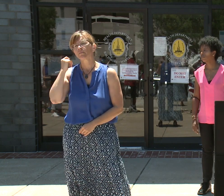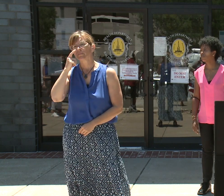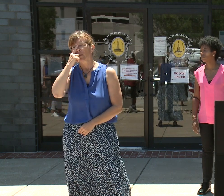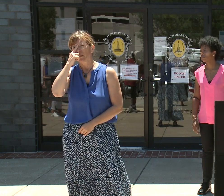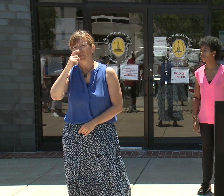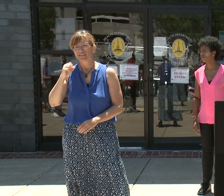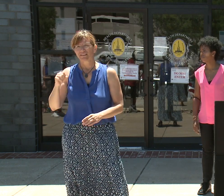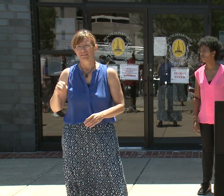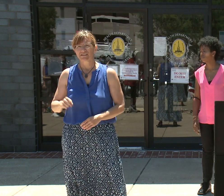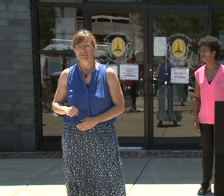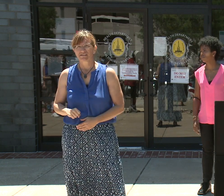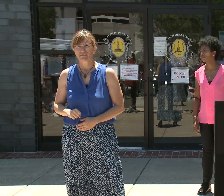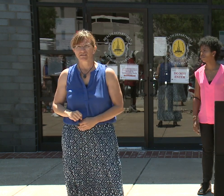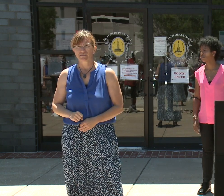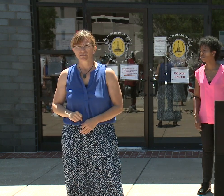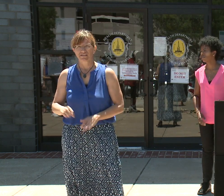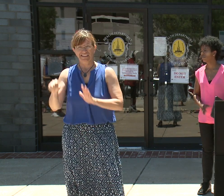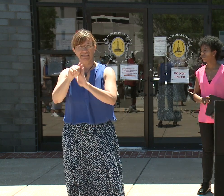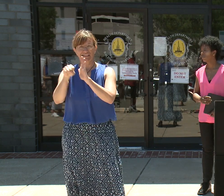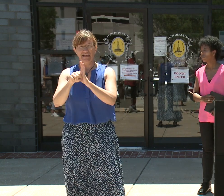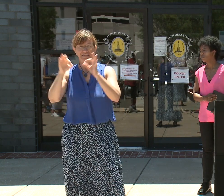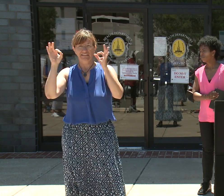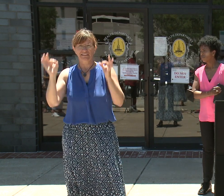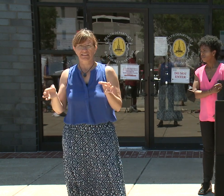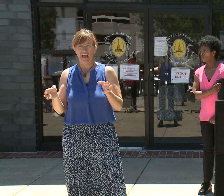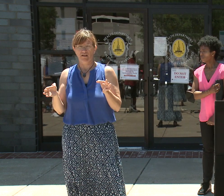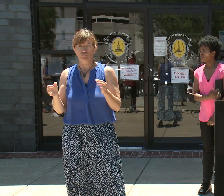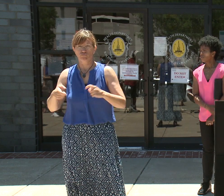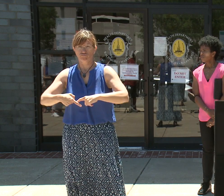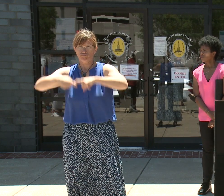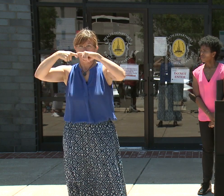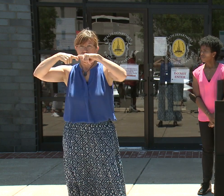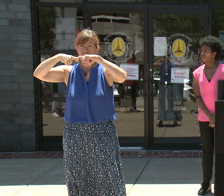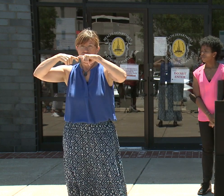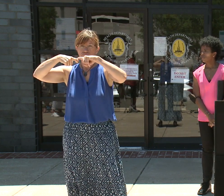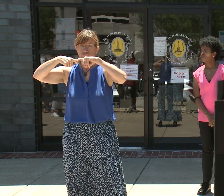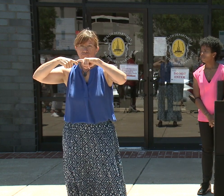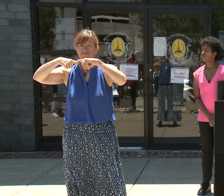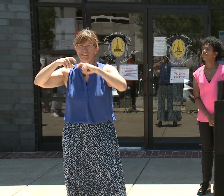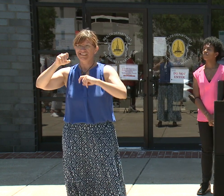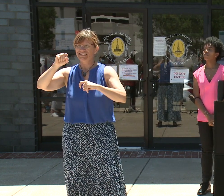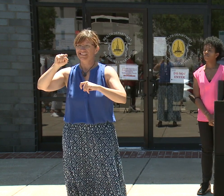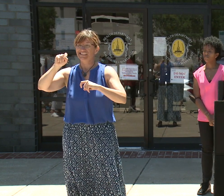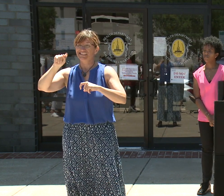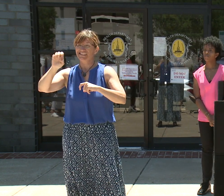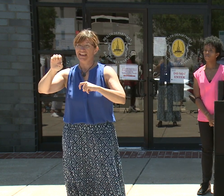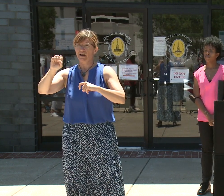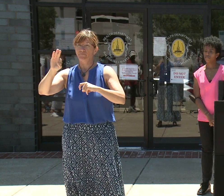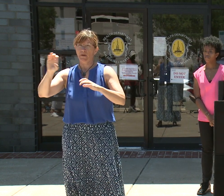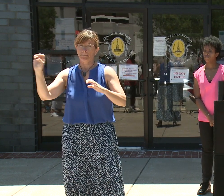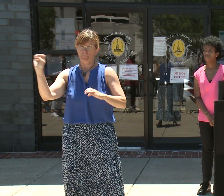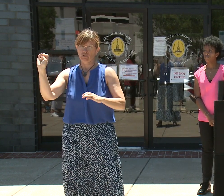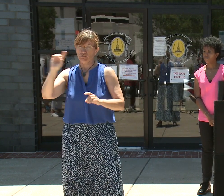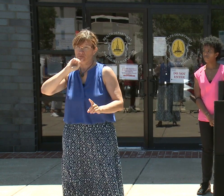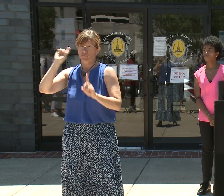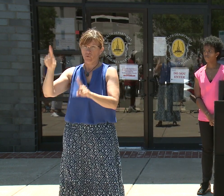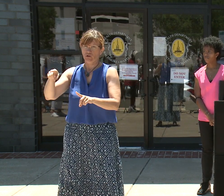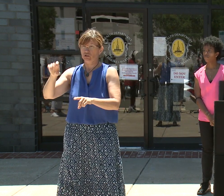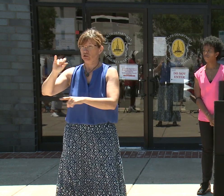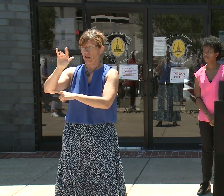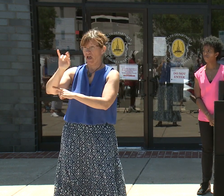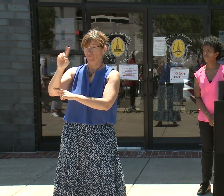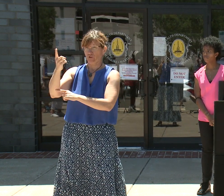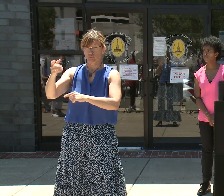expire on July 1st, does that mean we can expect all city and municipal buildings and the services they